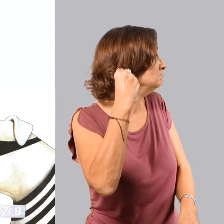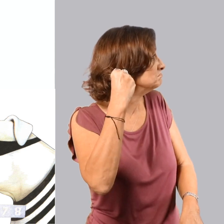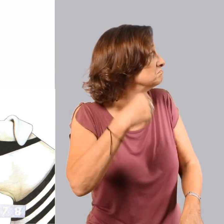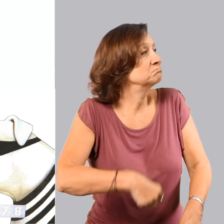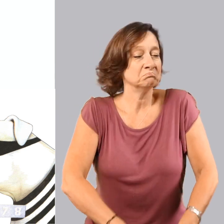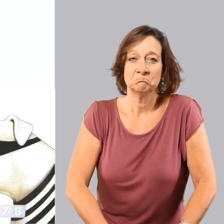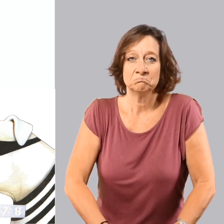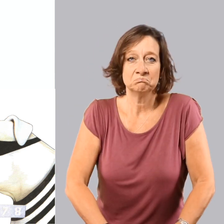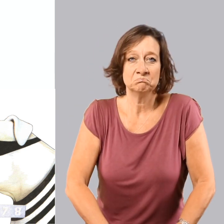mug shot taken.